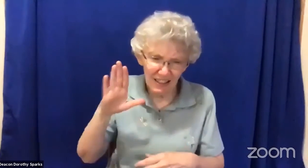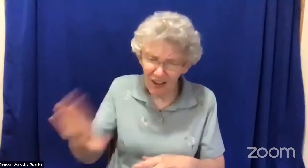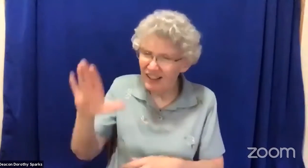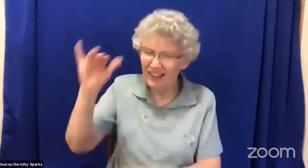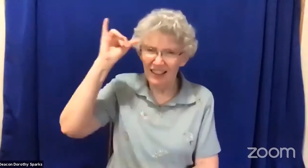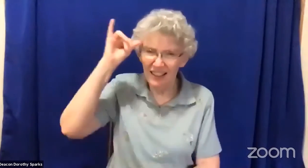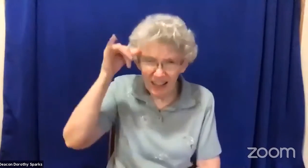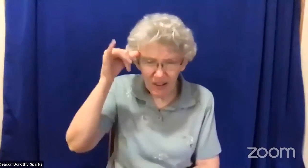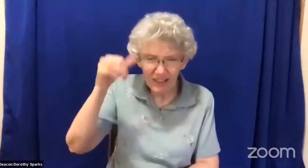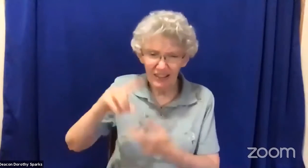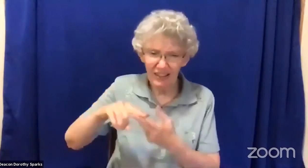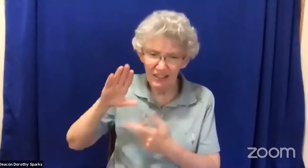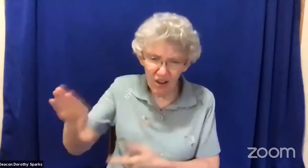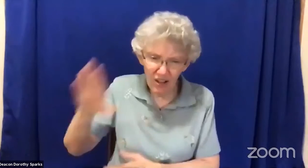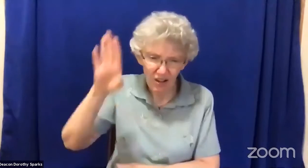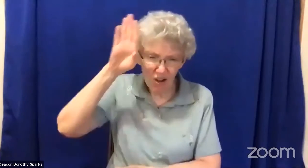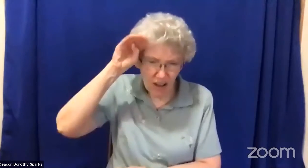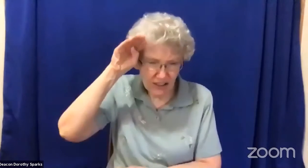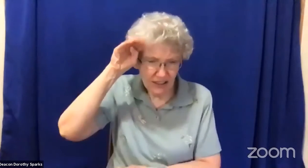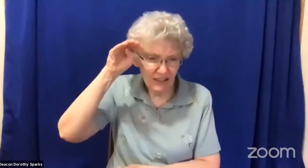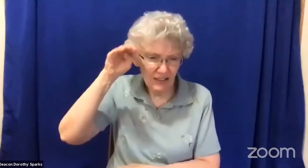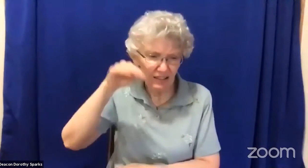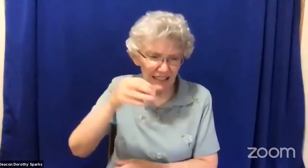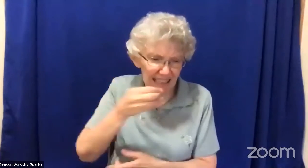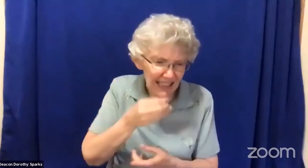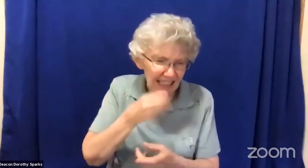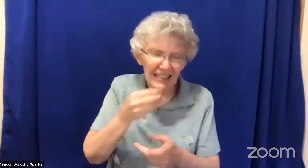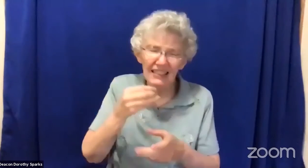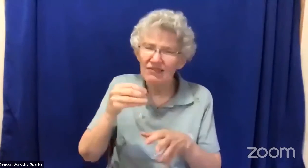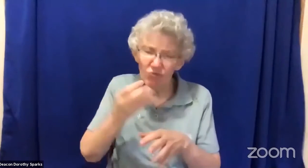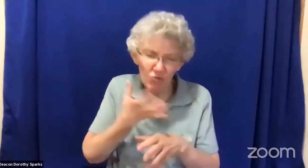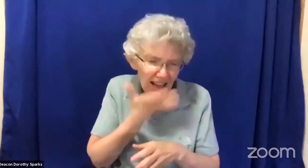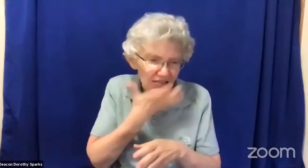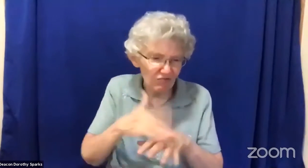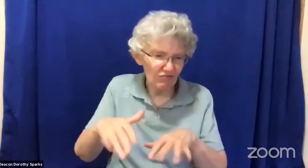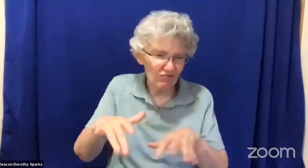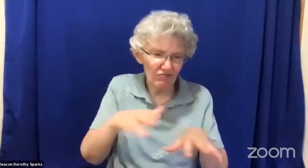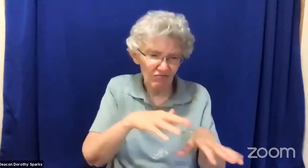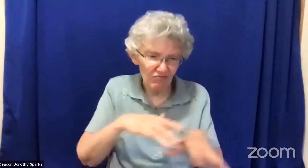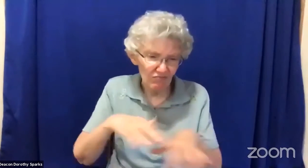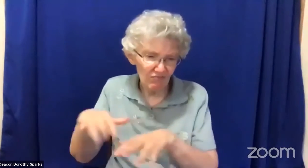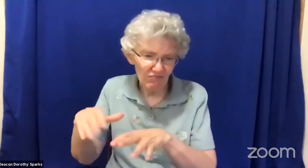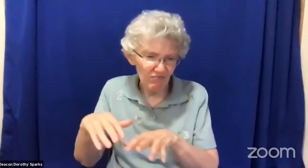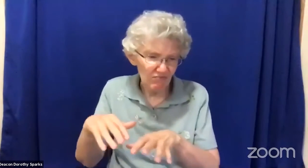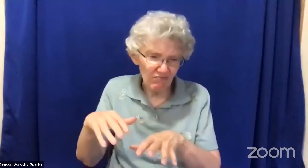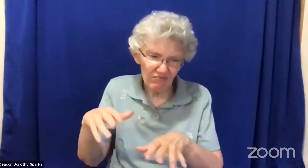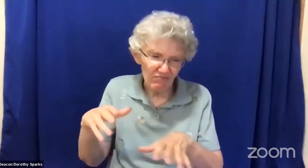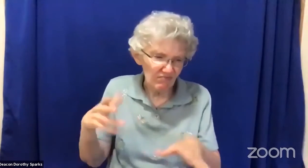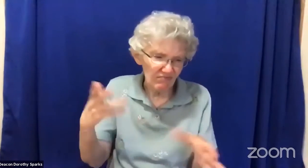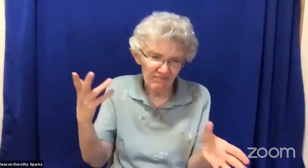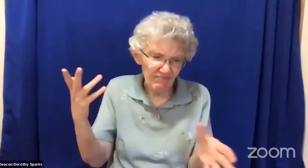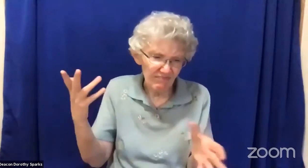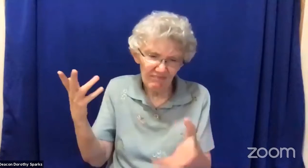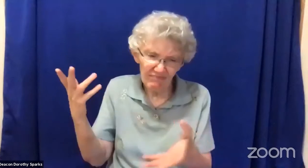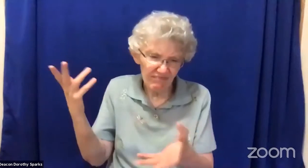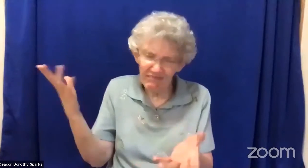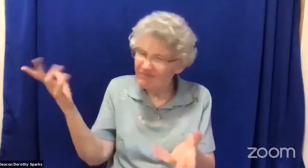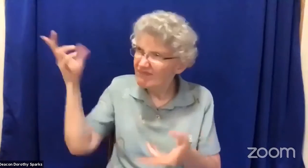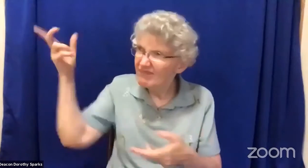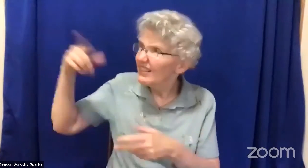oxen and your donkeys were nearby eating grass a gang of Sabians attacked